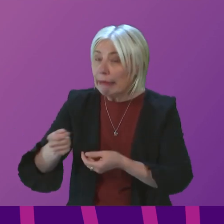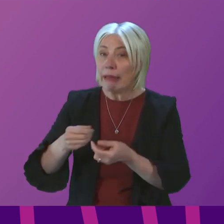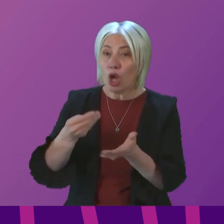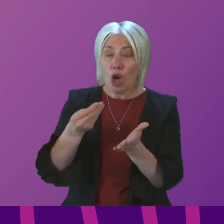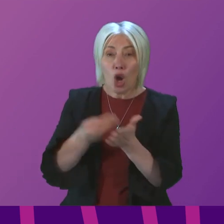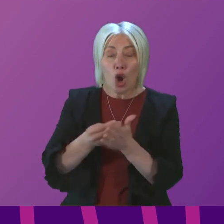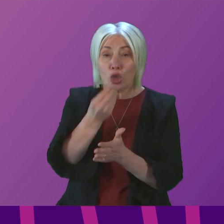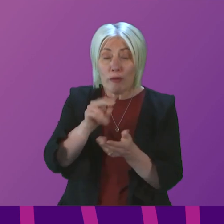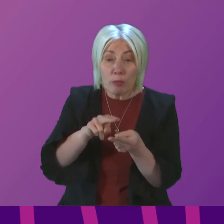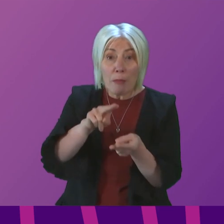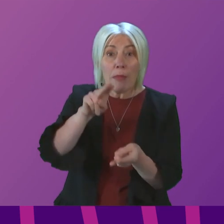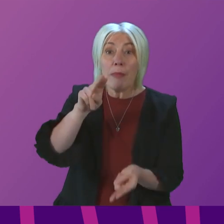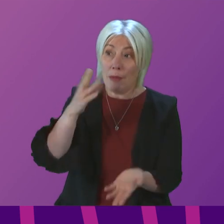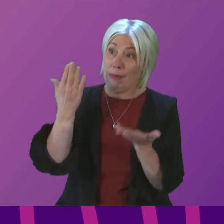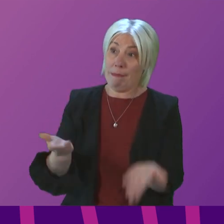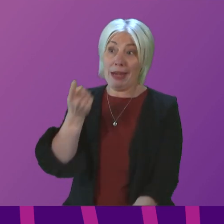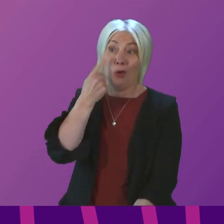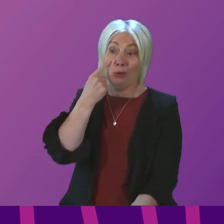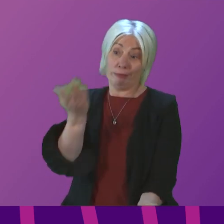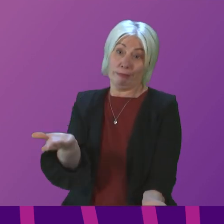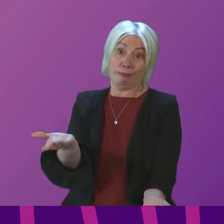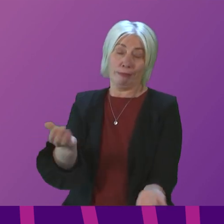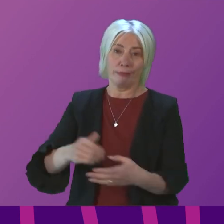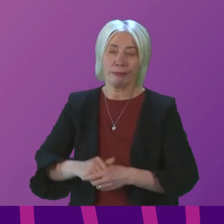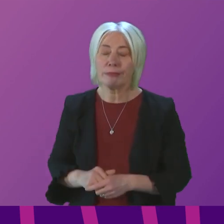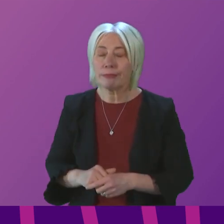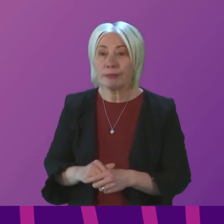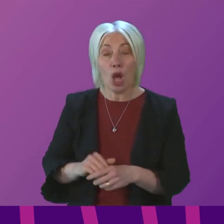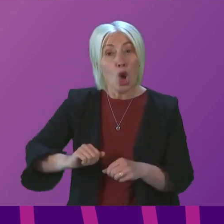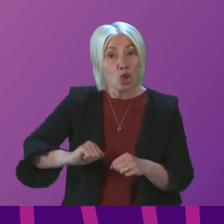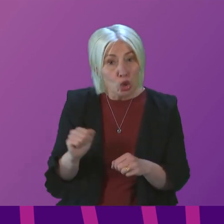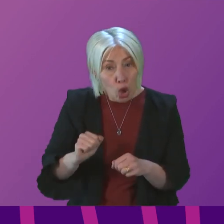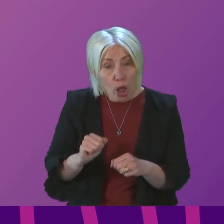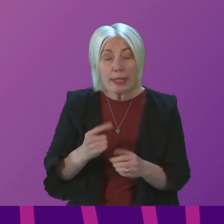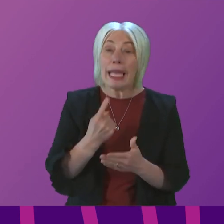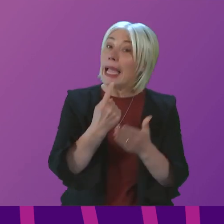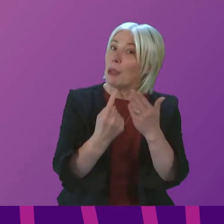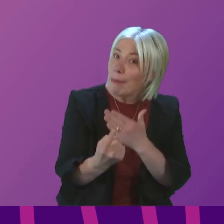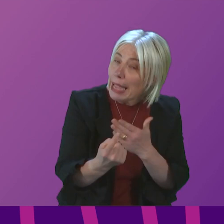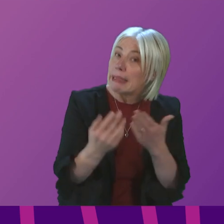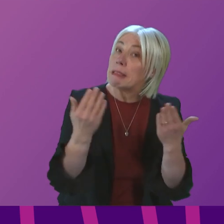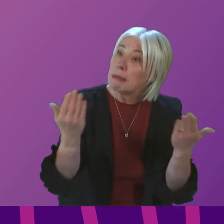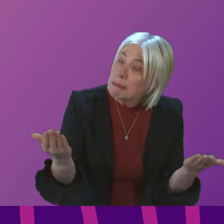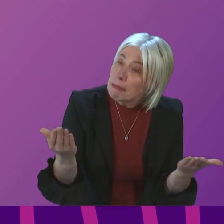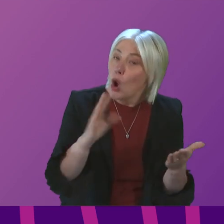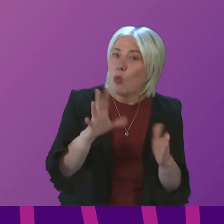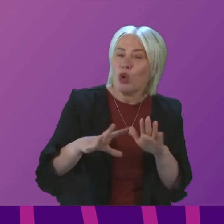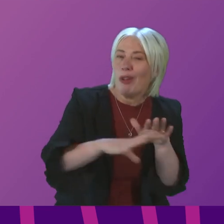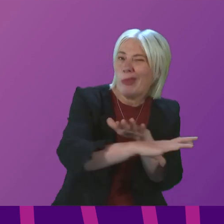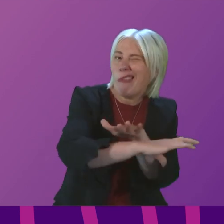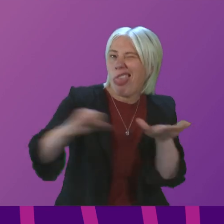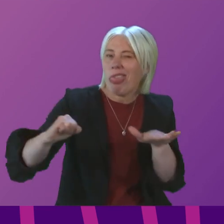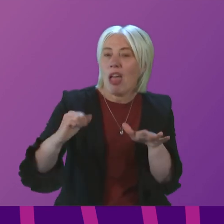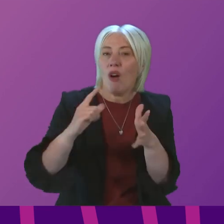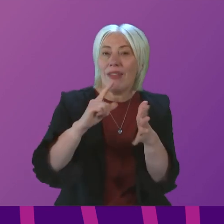up. And we are seeing all of that right now. Of course, had Scotland been independent, we couldn't have been dragged out of the EU against